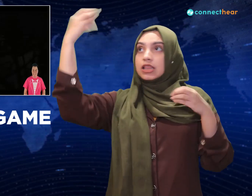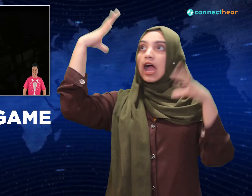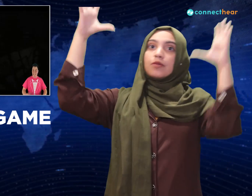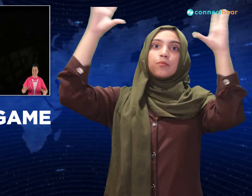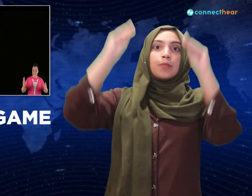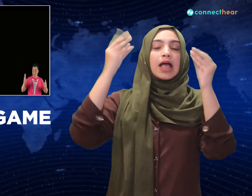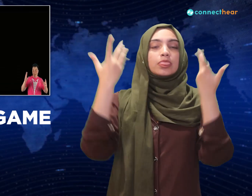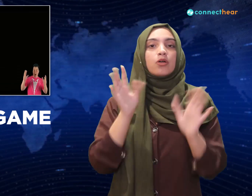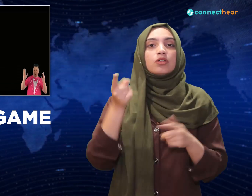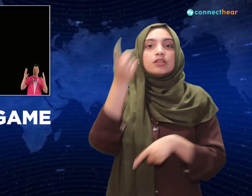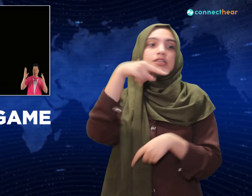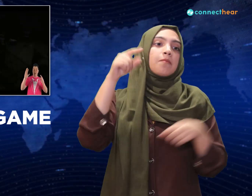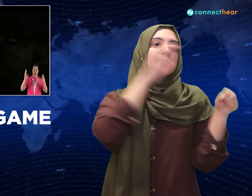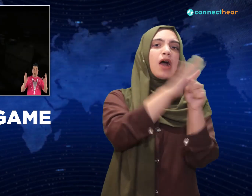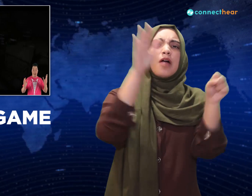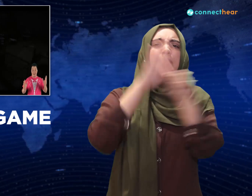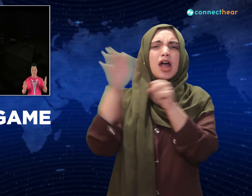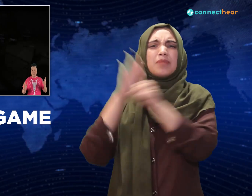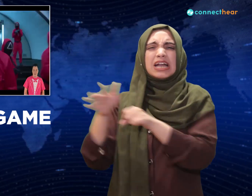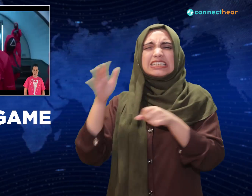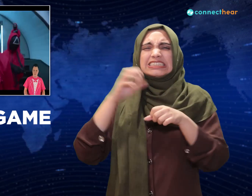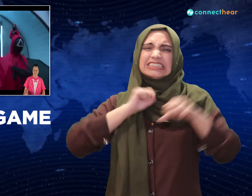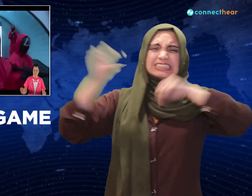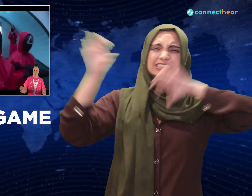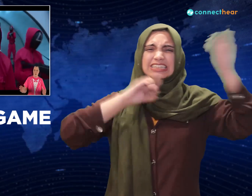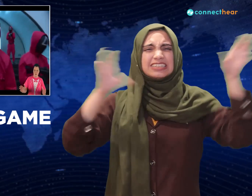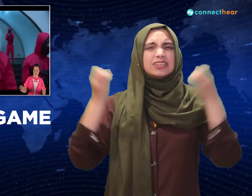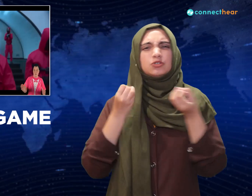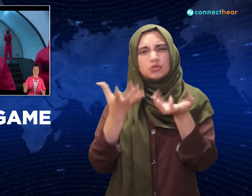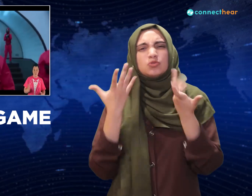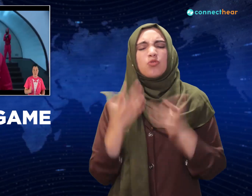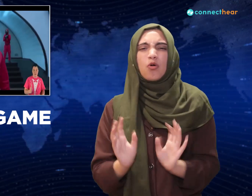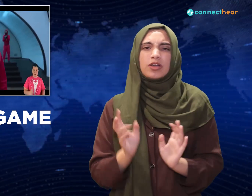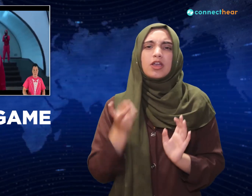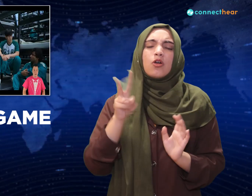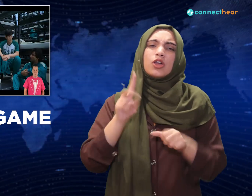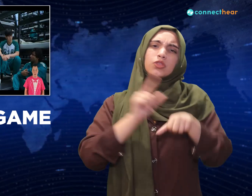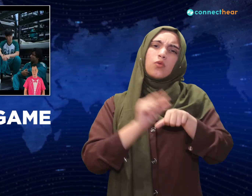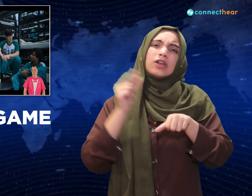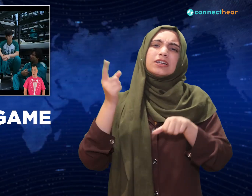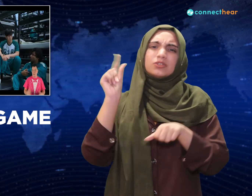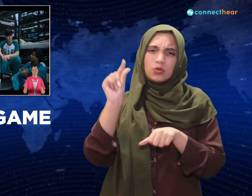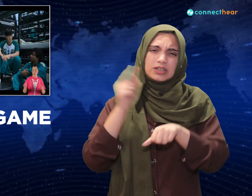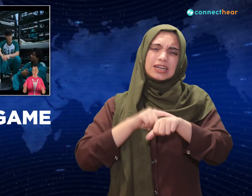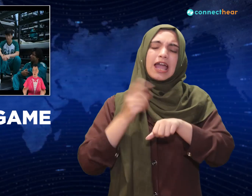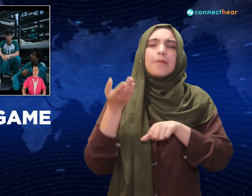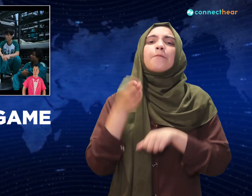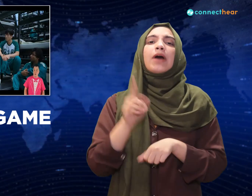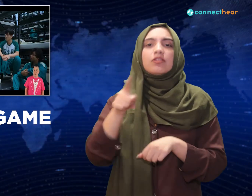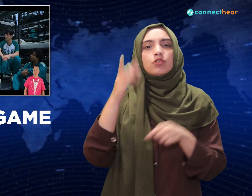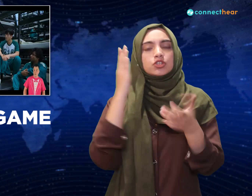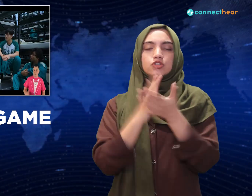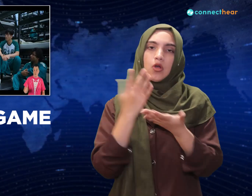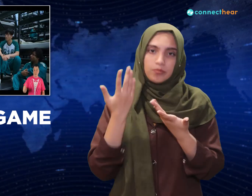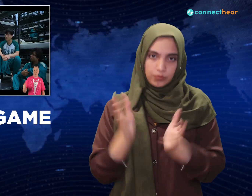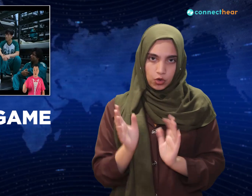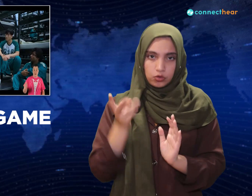it descends into all out chaos. After a bit though, the pinks do stop it, but it's become all the more important to build a strong